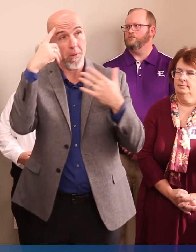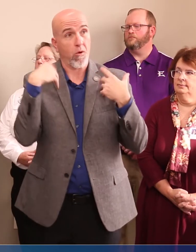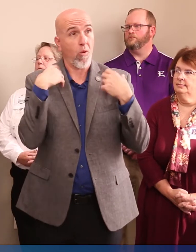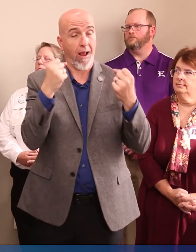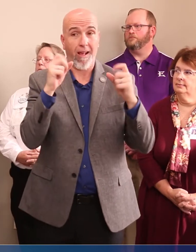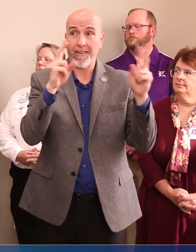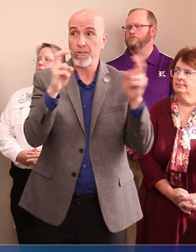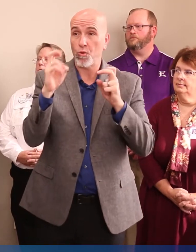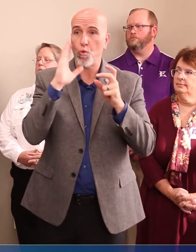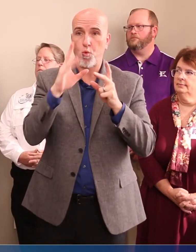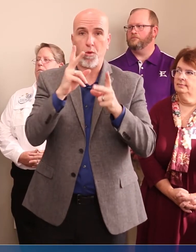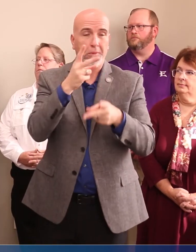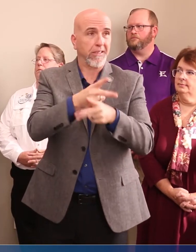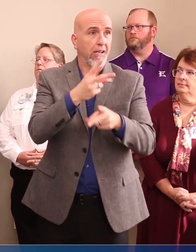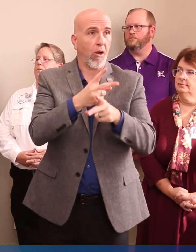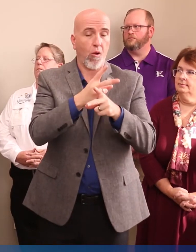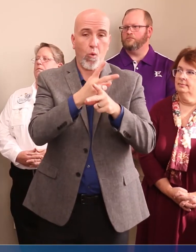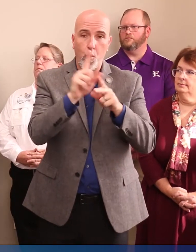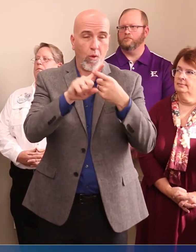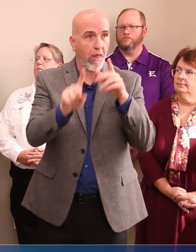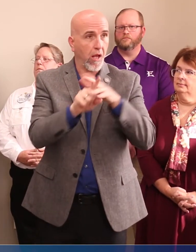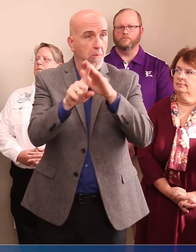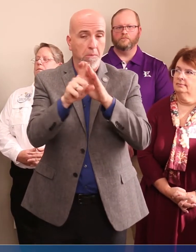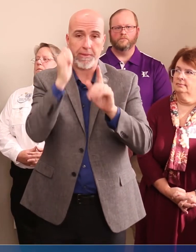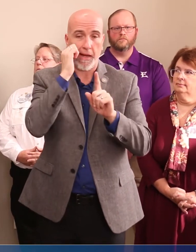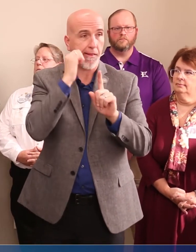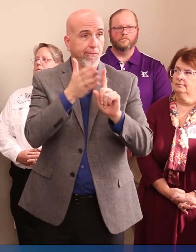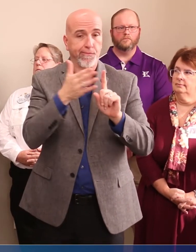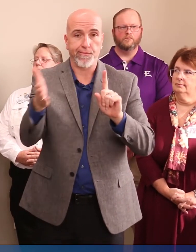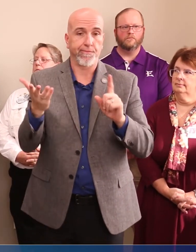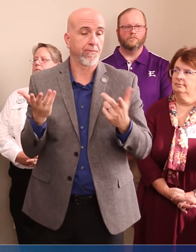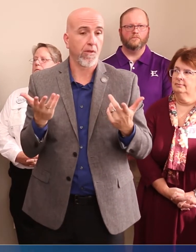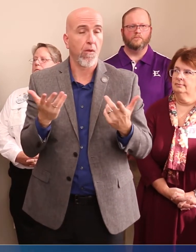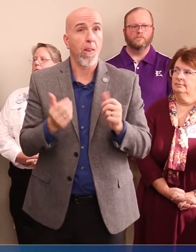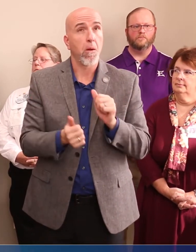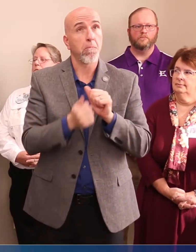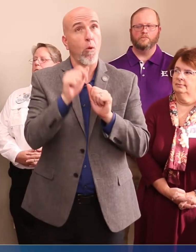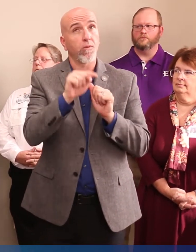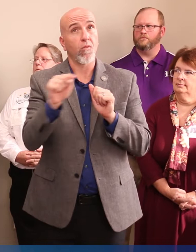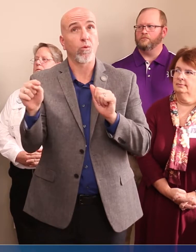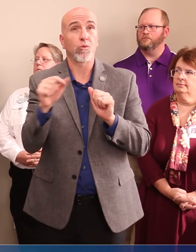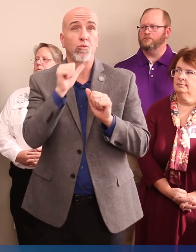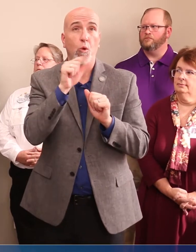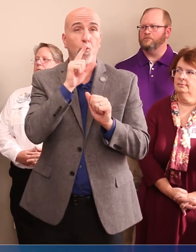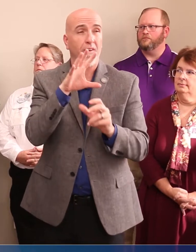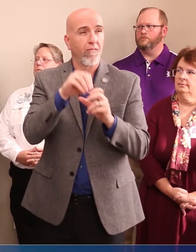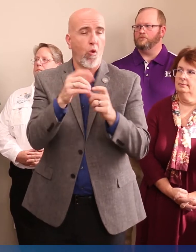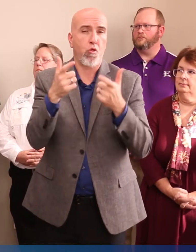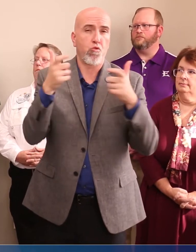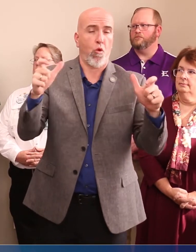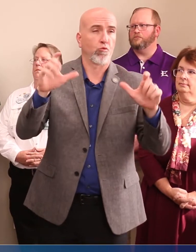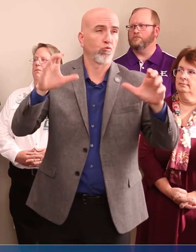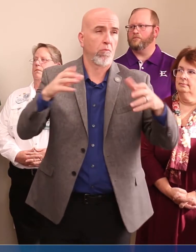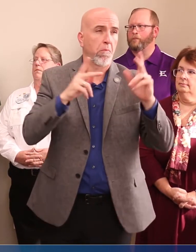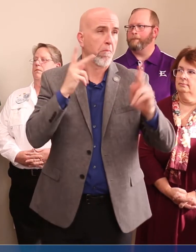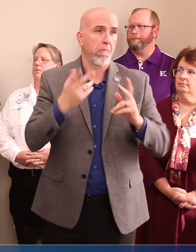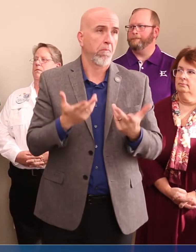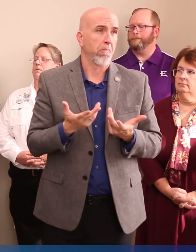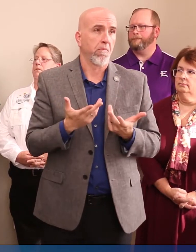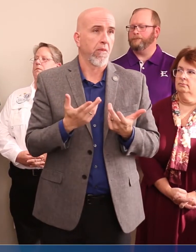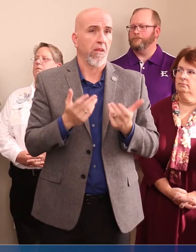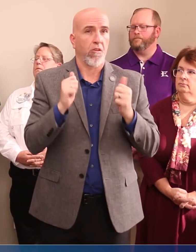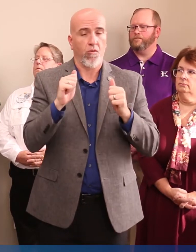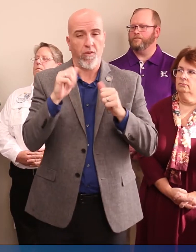be dealt with as they come up on a daily basis. Most of those, however, don't involve the largest groups of people. It might